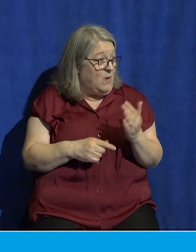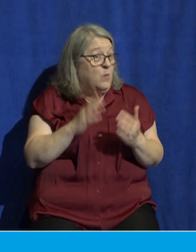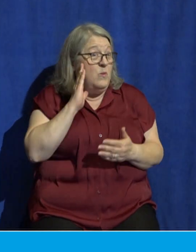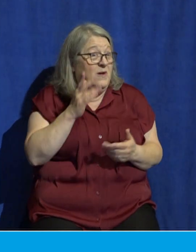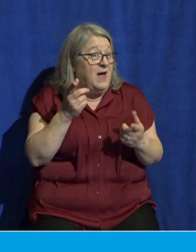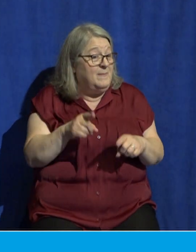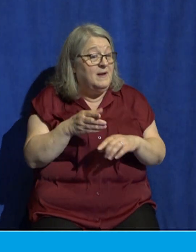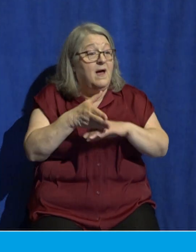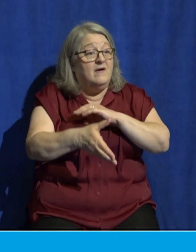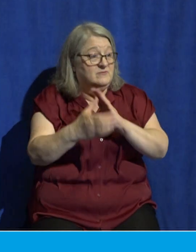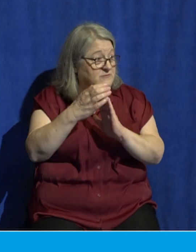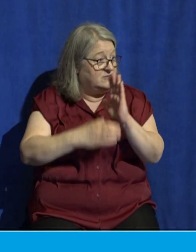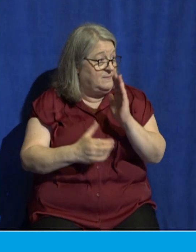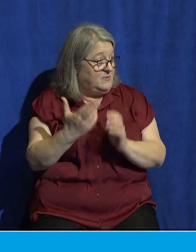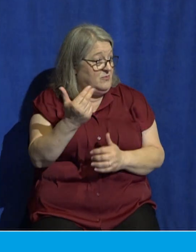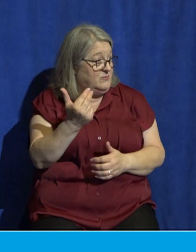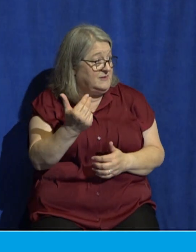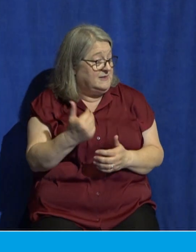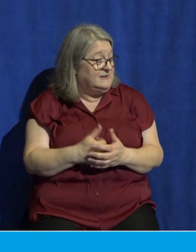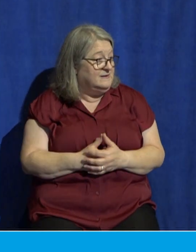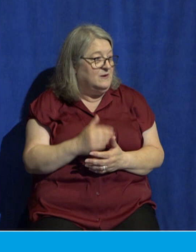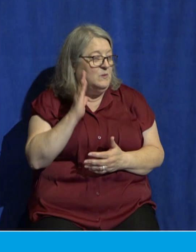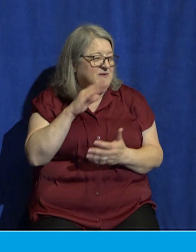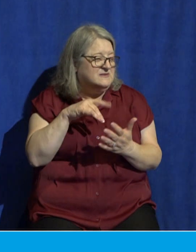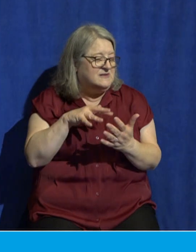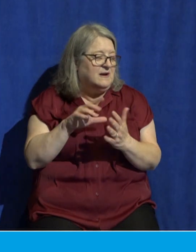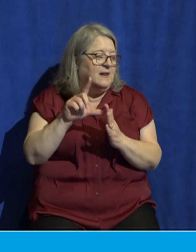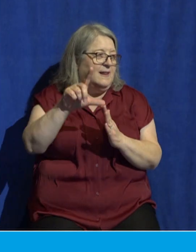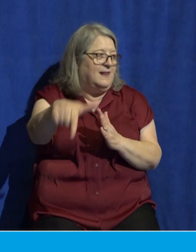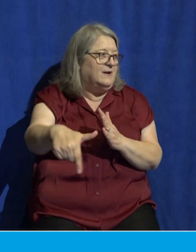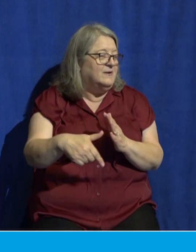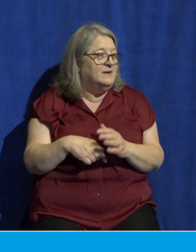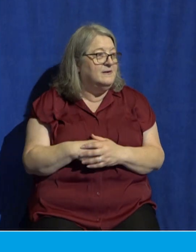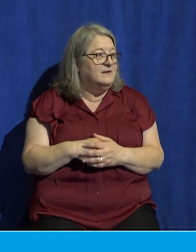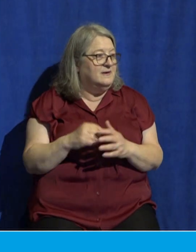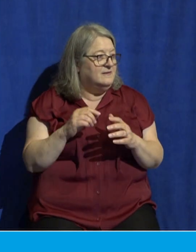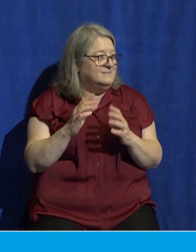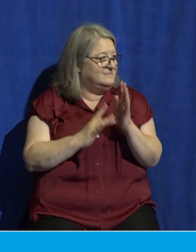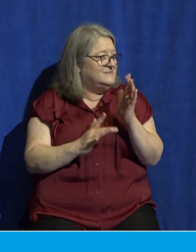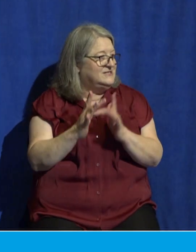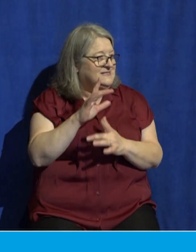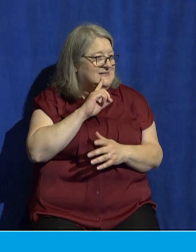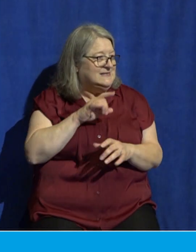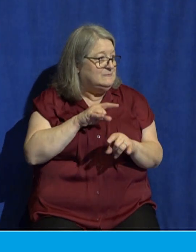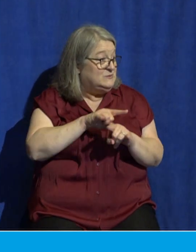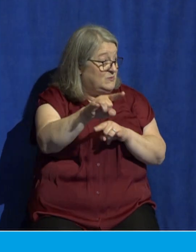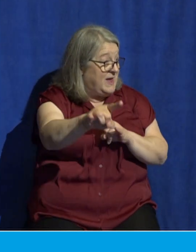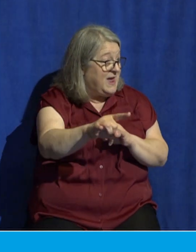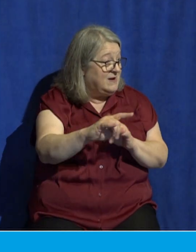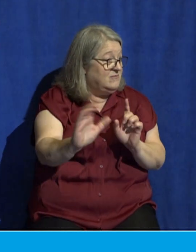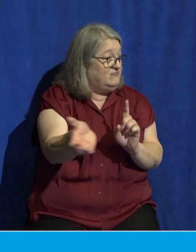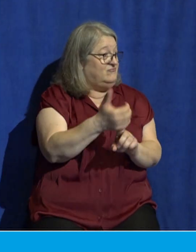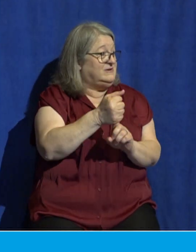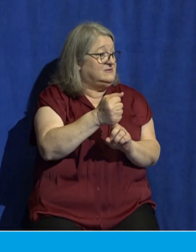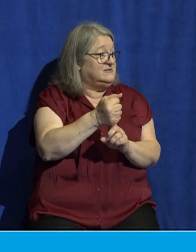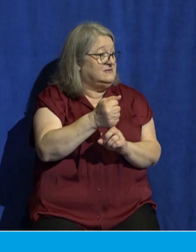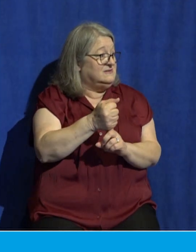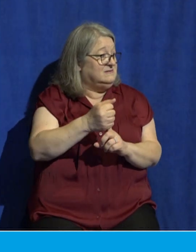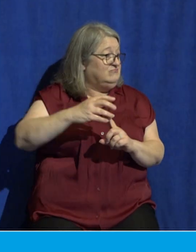13. We're going to study what happens after chapter 13 later where Jesus is going to be betrayed, arrested, tortured, and crucified, and the disciples will be